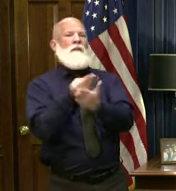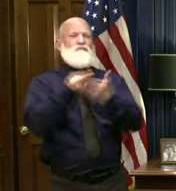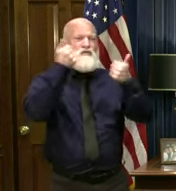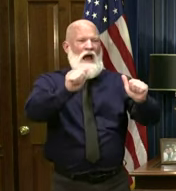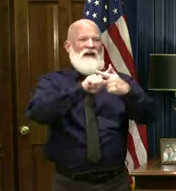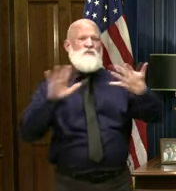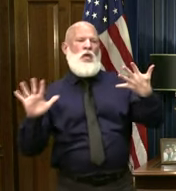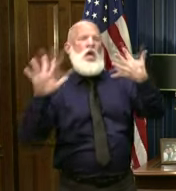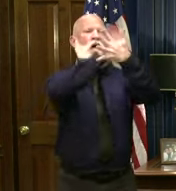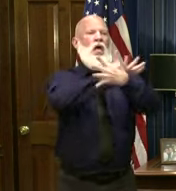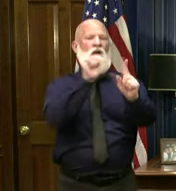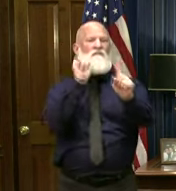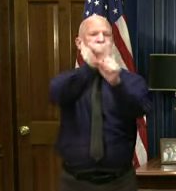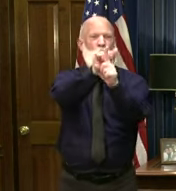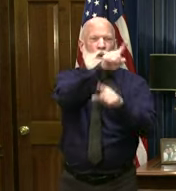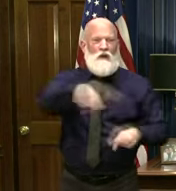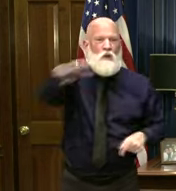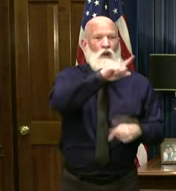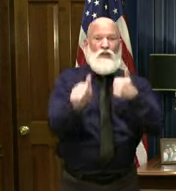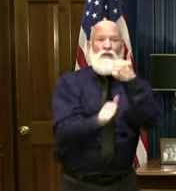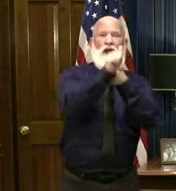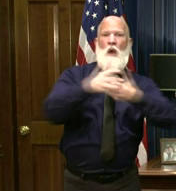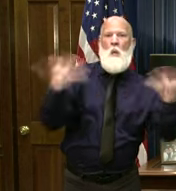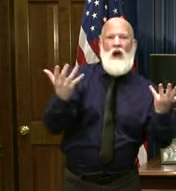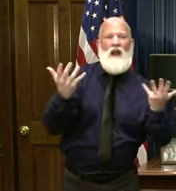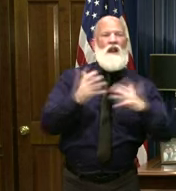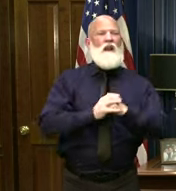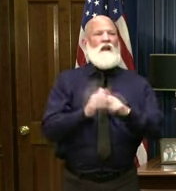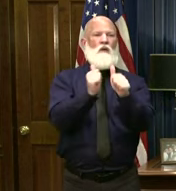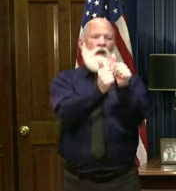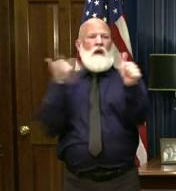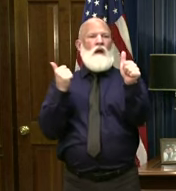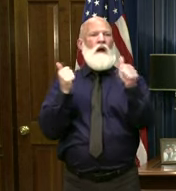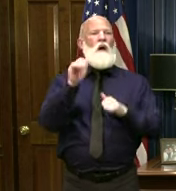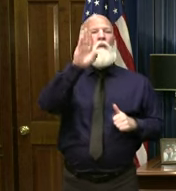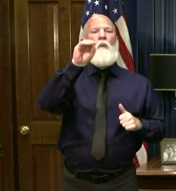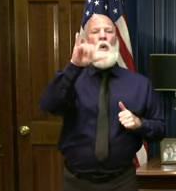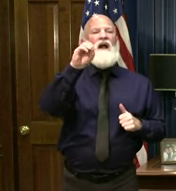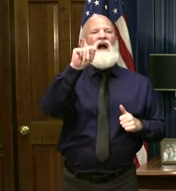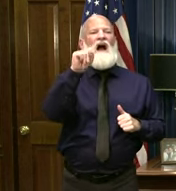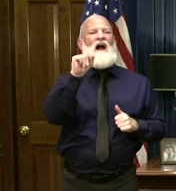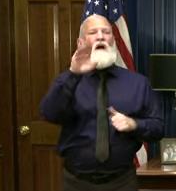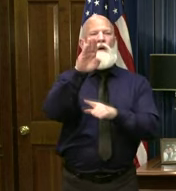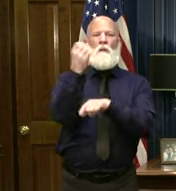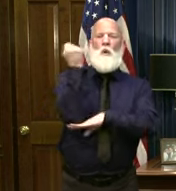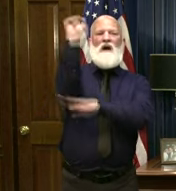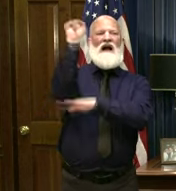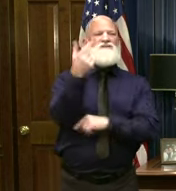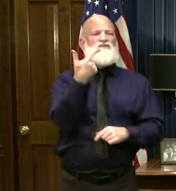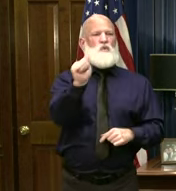threatening to boycott Georgia businesses in the middle of a pandemic because they oppose election integrity.